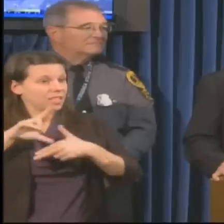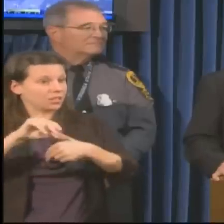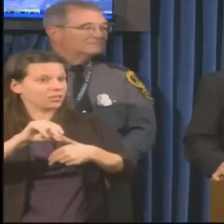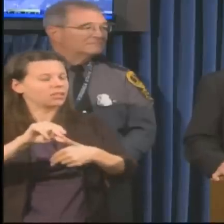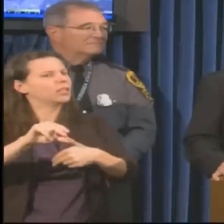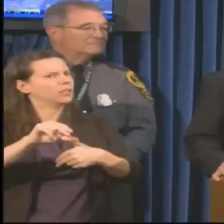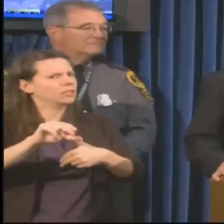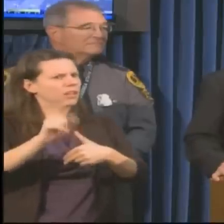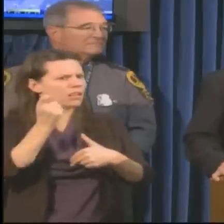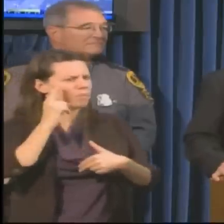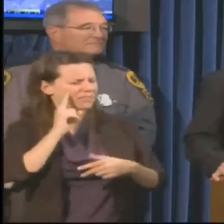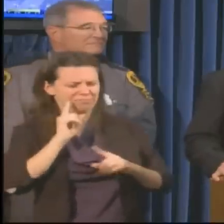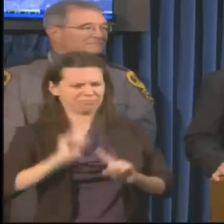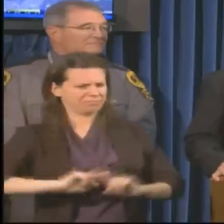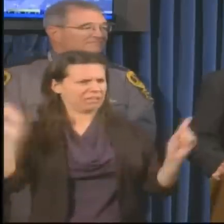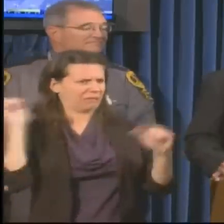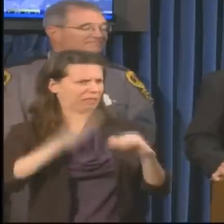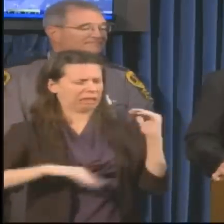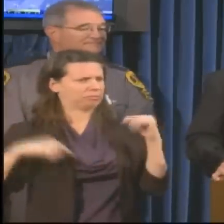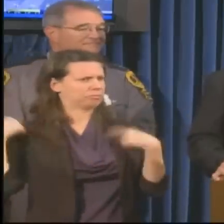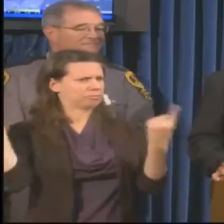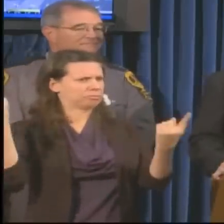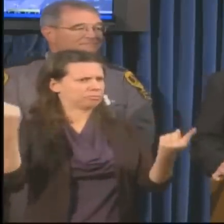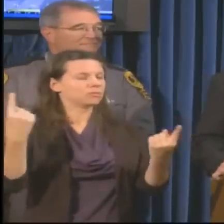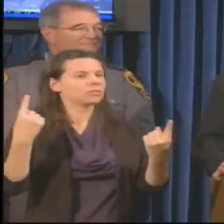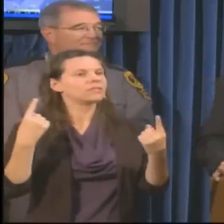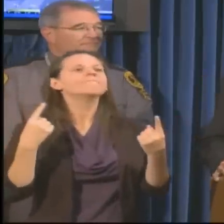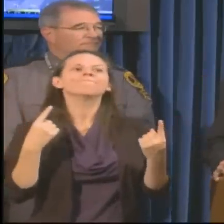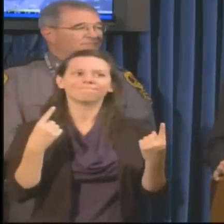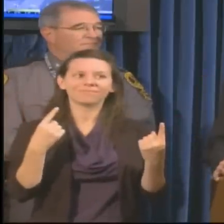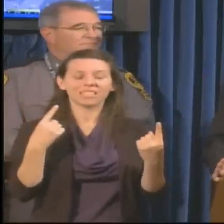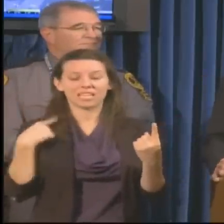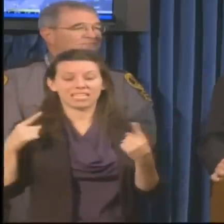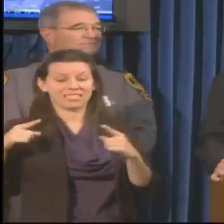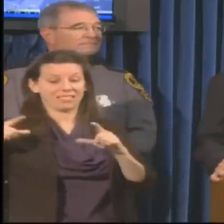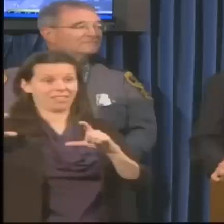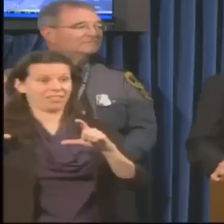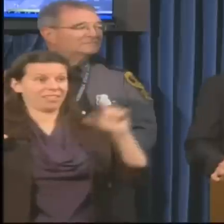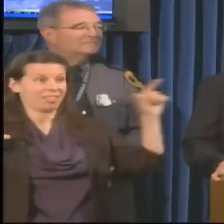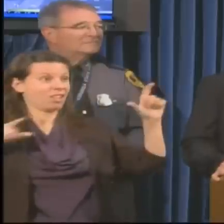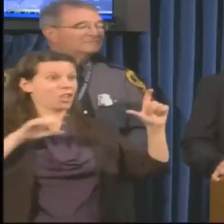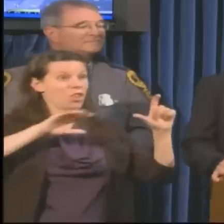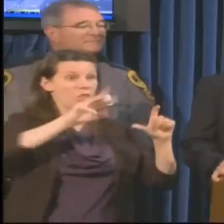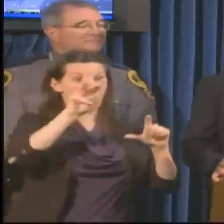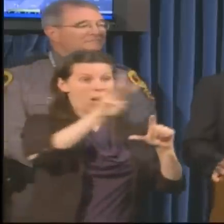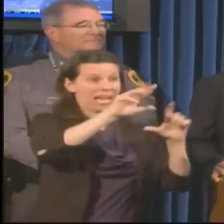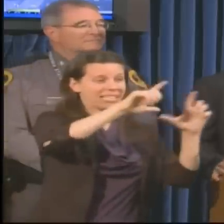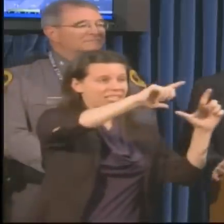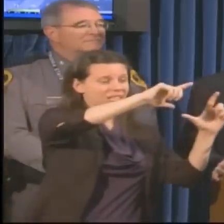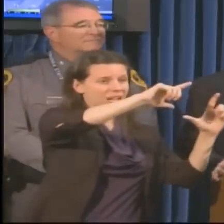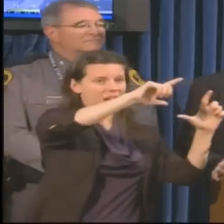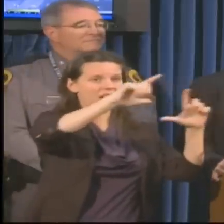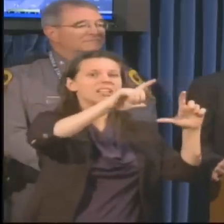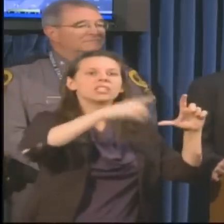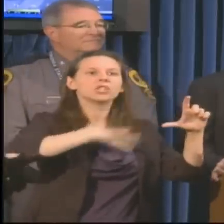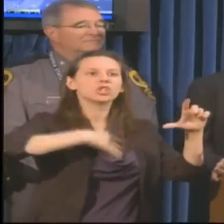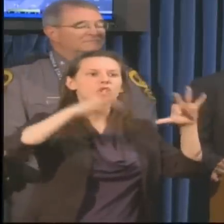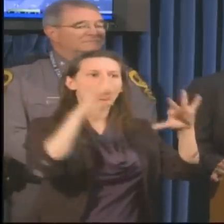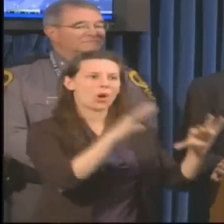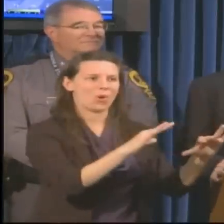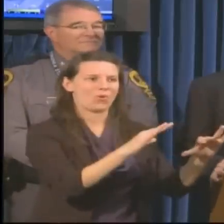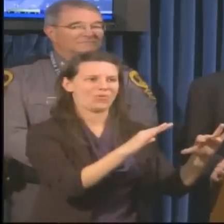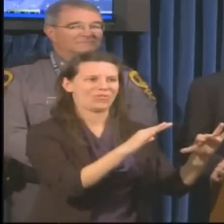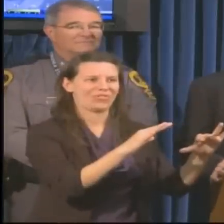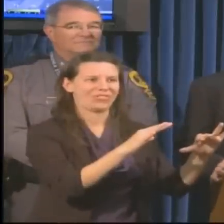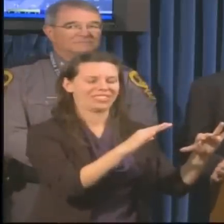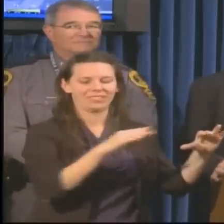cold and in the western part of the state, snow. The National Weather Service is predicted up to one to four inches of snow in south side and southwest of Virginia,